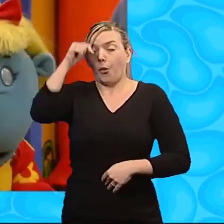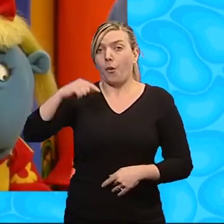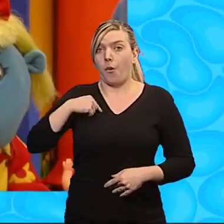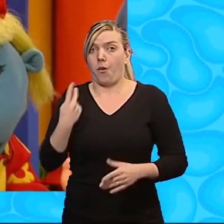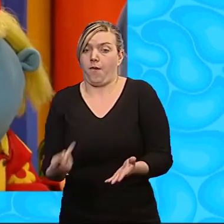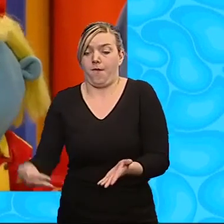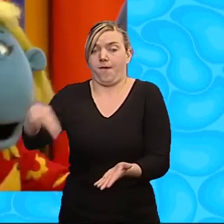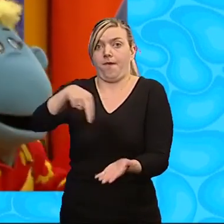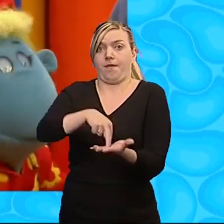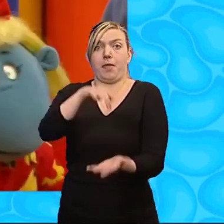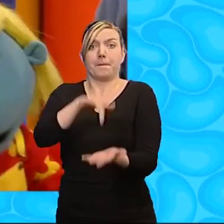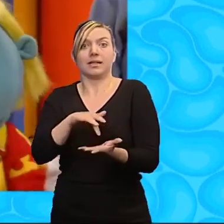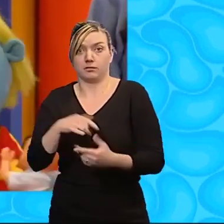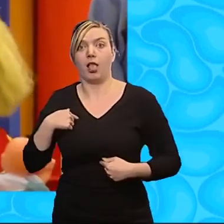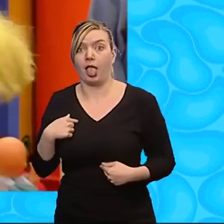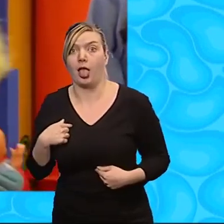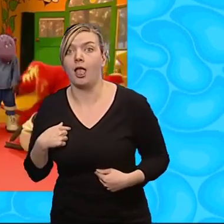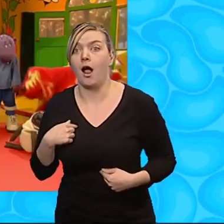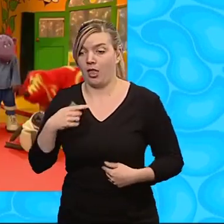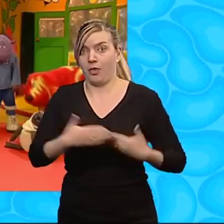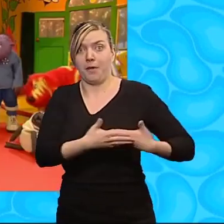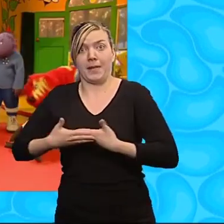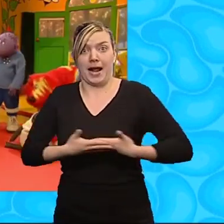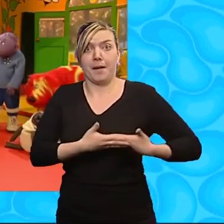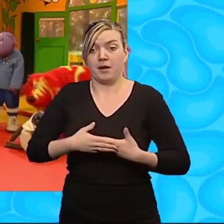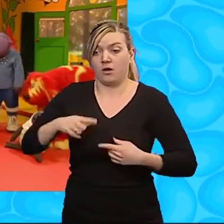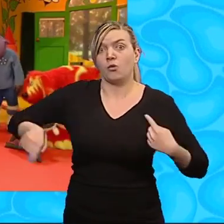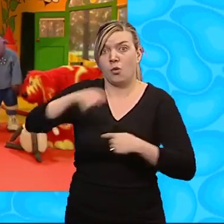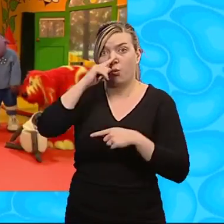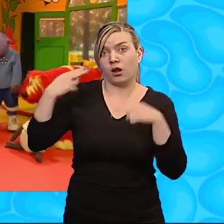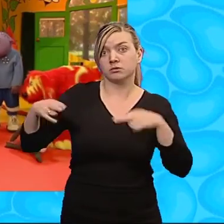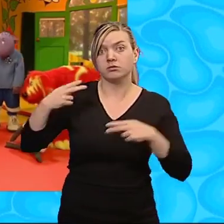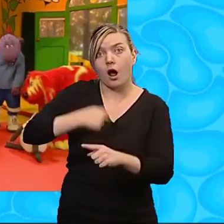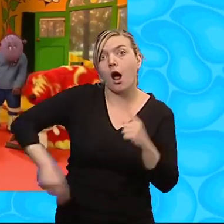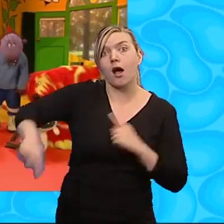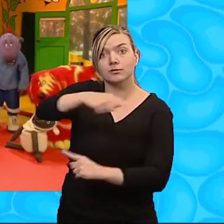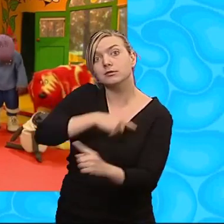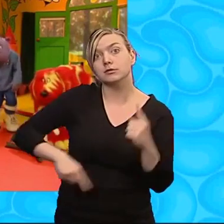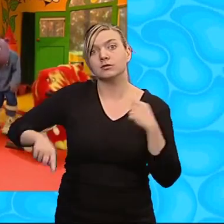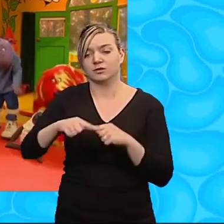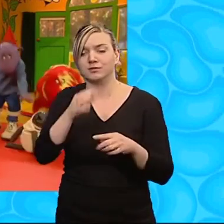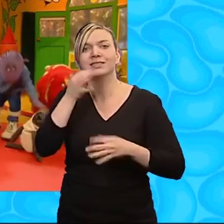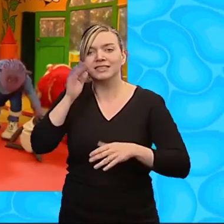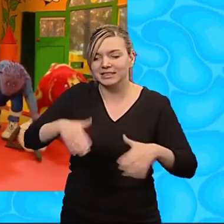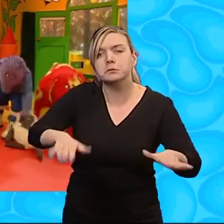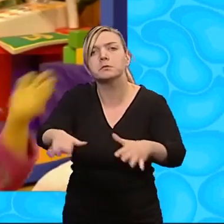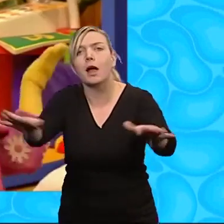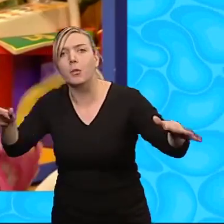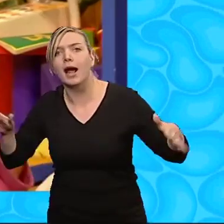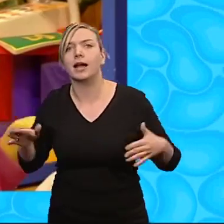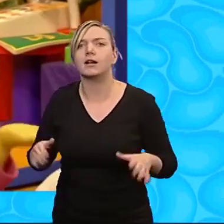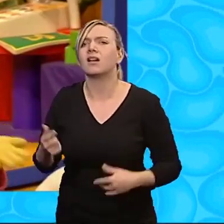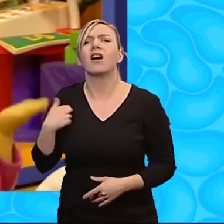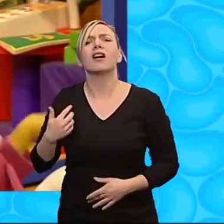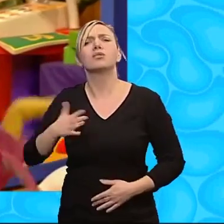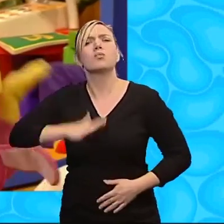stand in the middle with Baby Rocky and you can all dance around us! Okay! Right, come on! Move all the tea things away, please! Oh, I don't